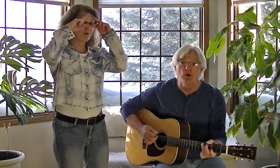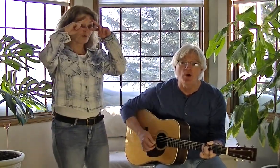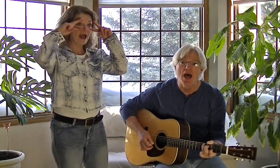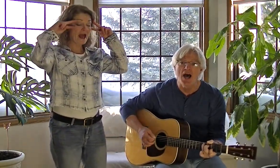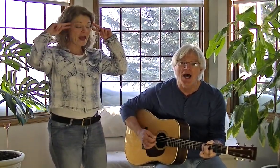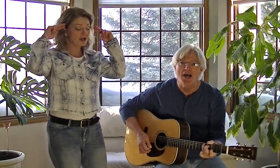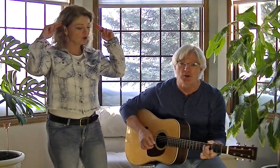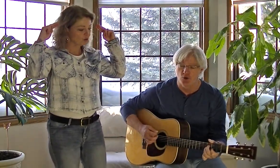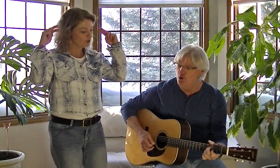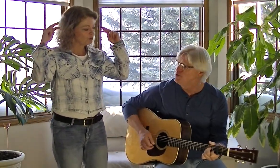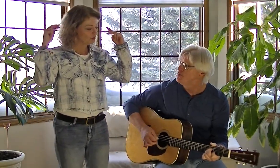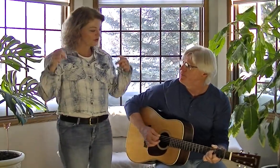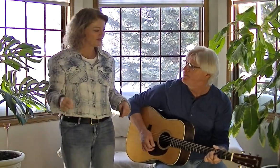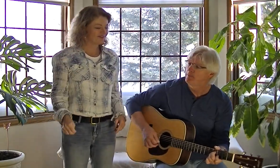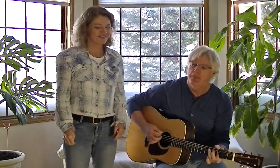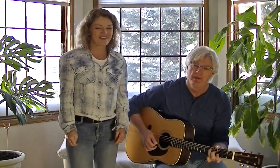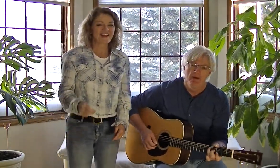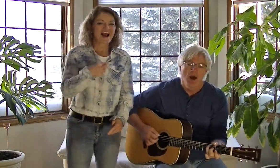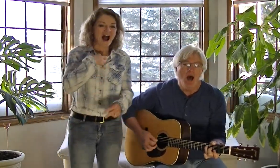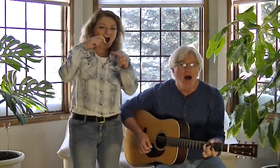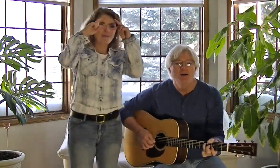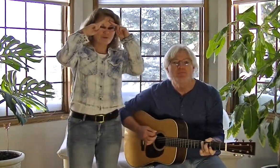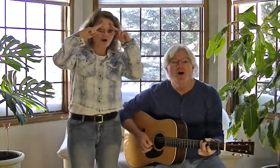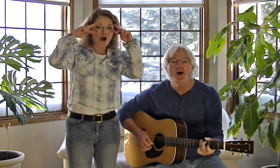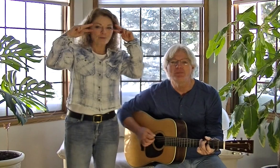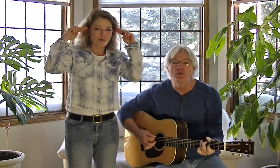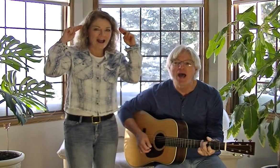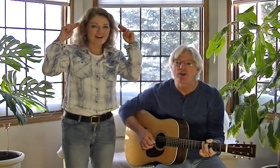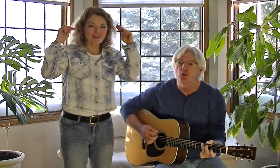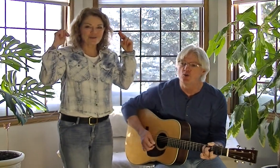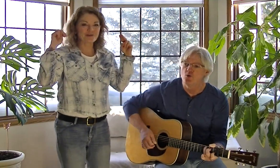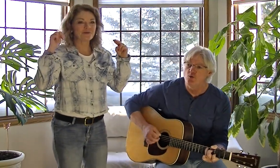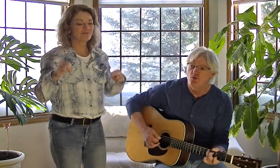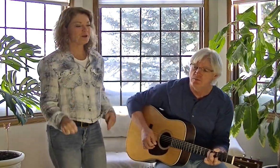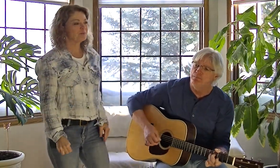a raccoon. I'm Robbie Raccoon.